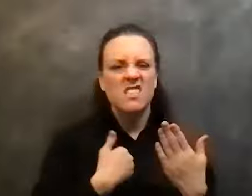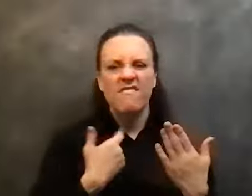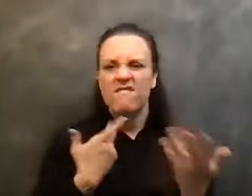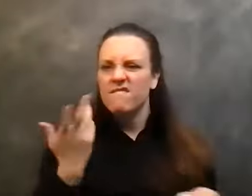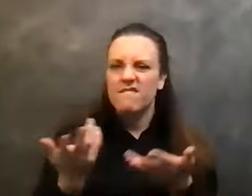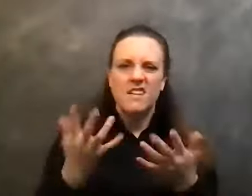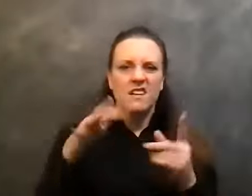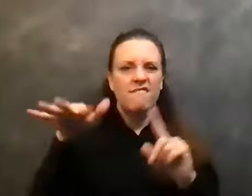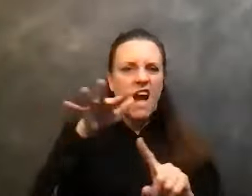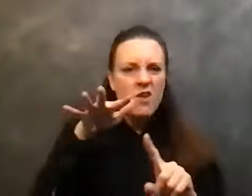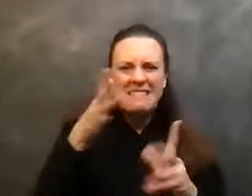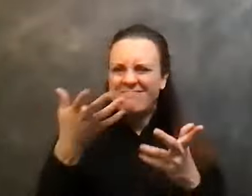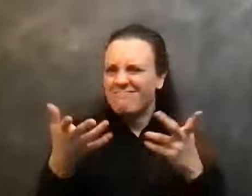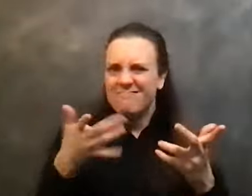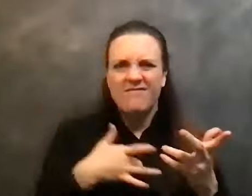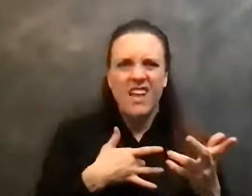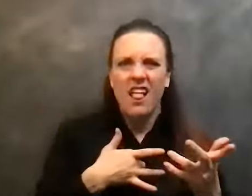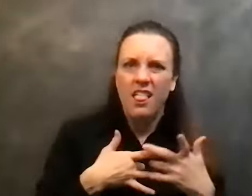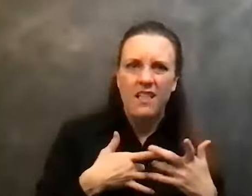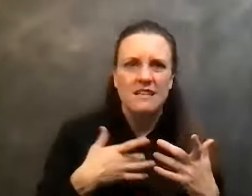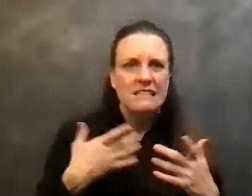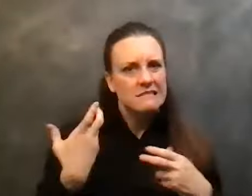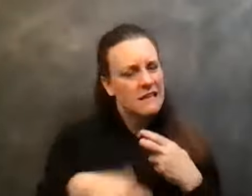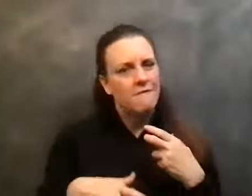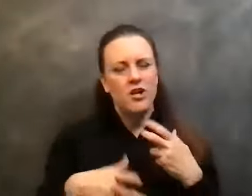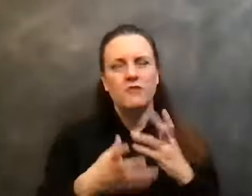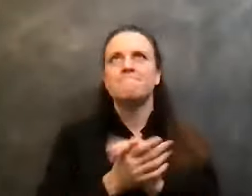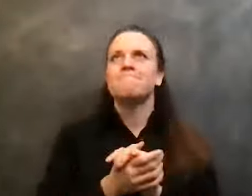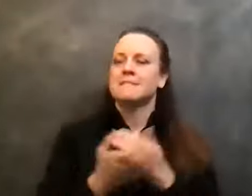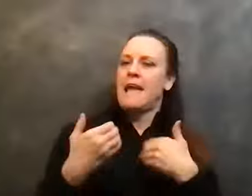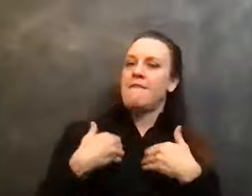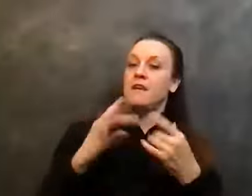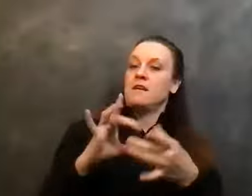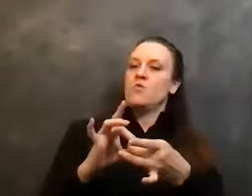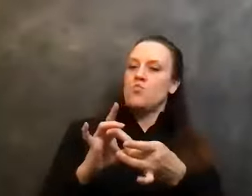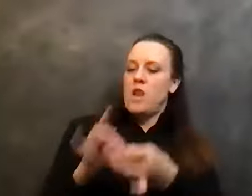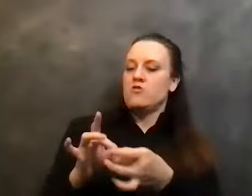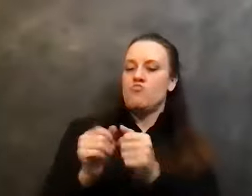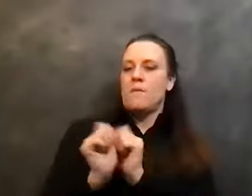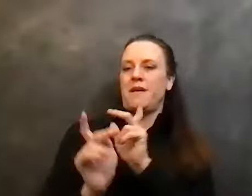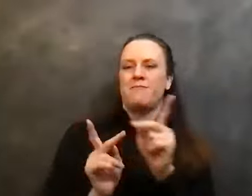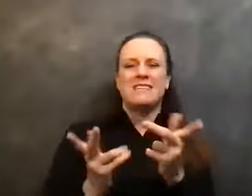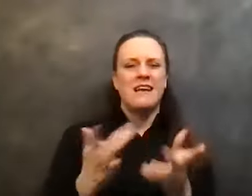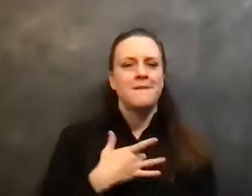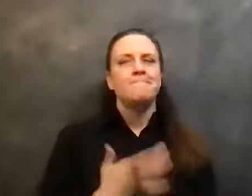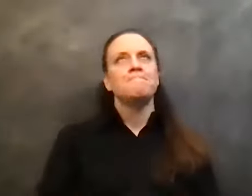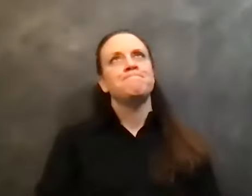And I found it very difficult to have relationships with people. I always felt like I was on the